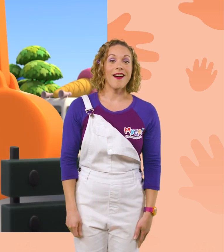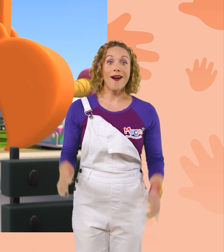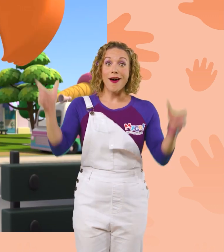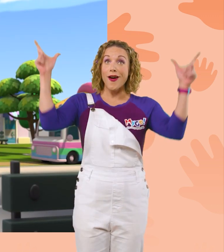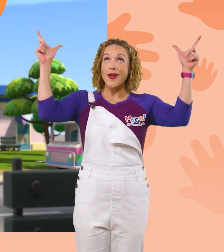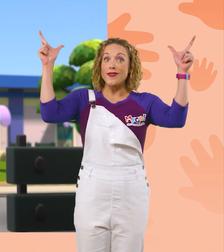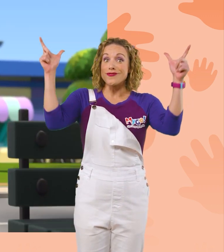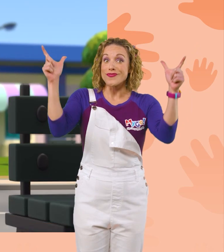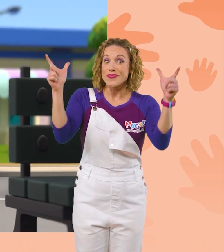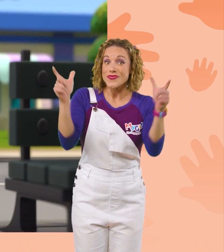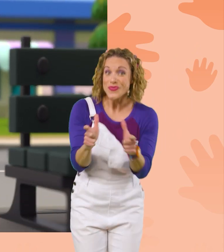Shrinking down!